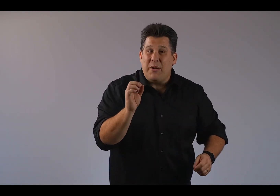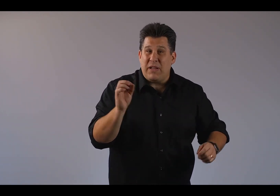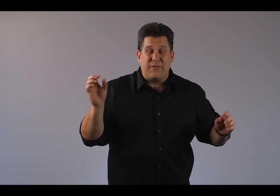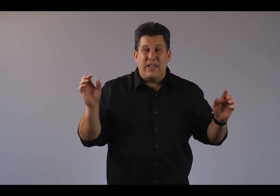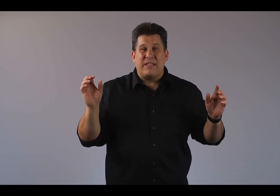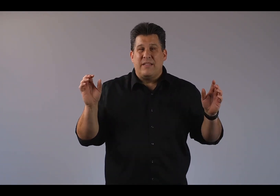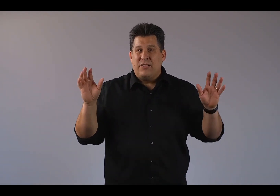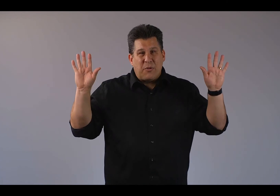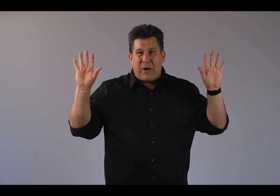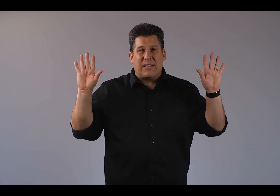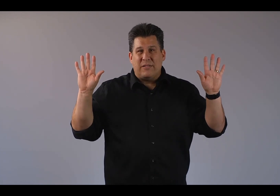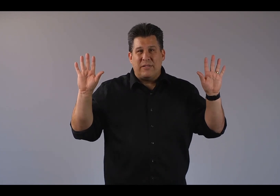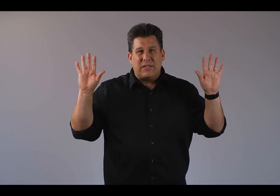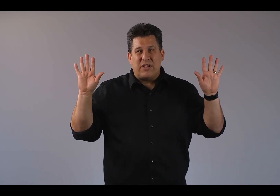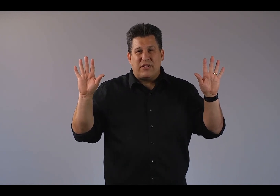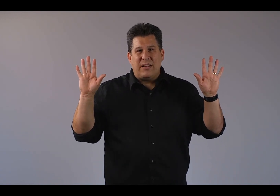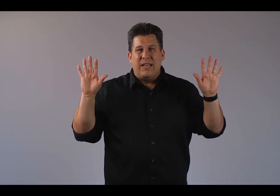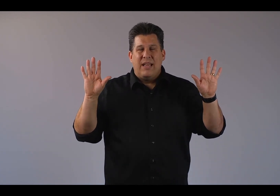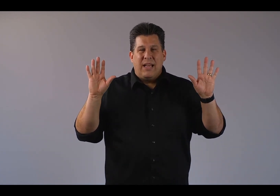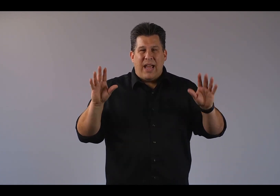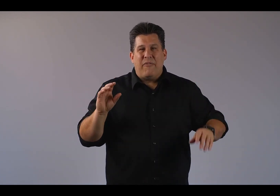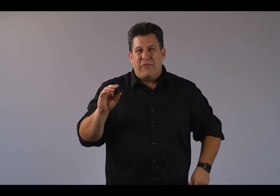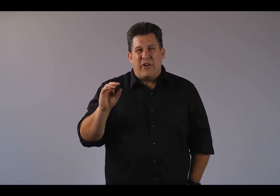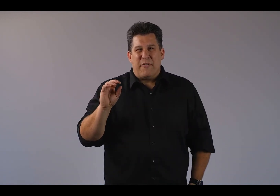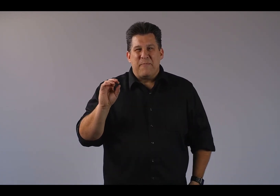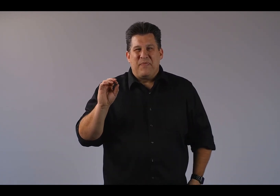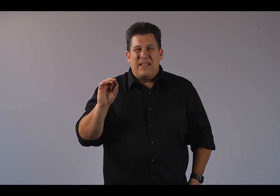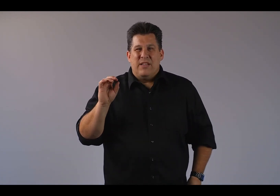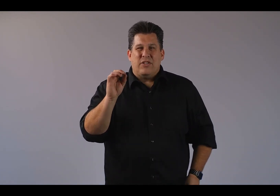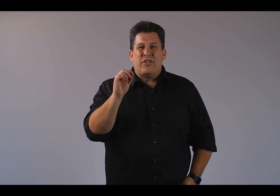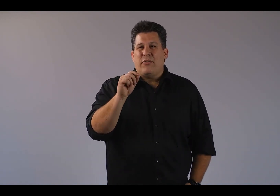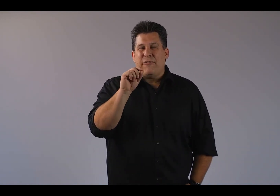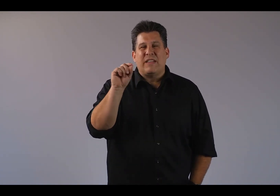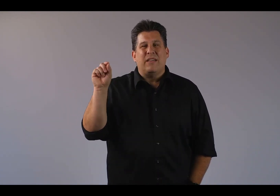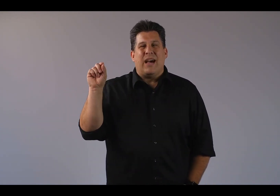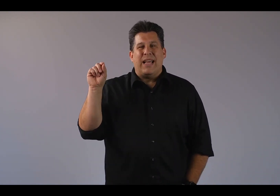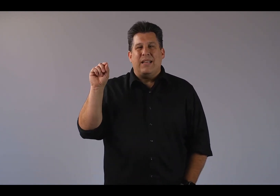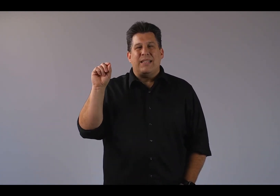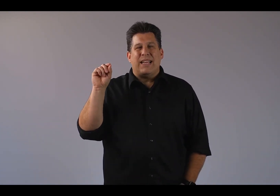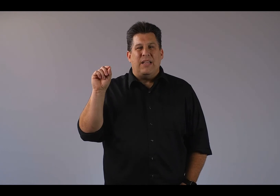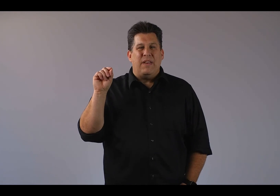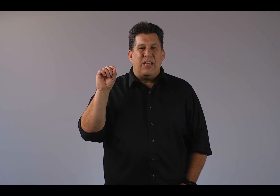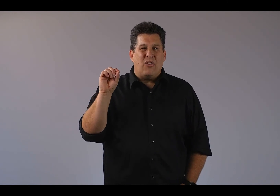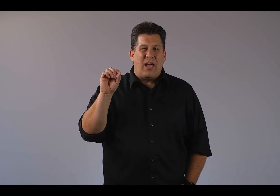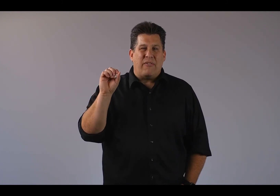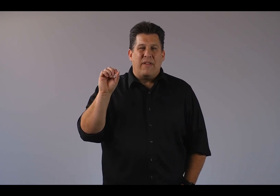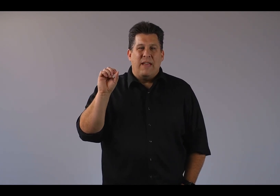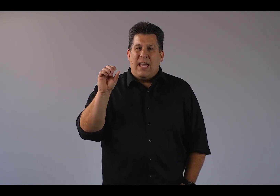place for this, just a practical suggestion, I have one for you. Just start to reflect on God's activity in your life. And